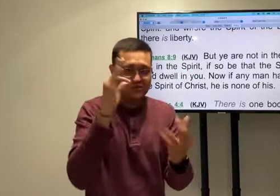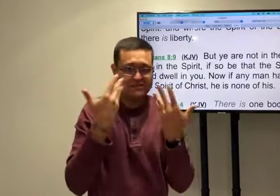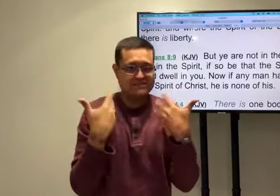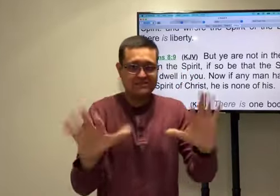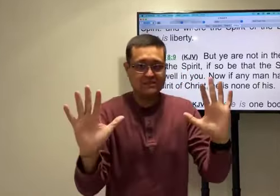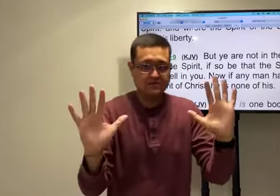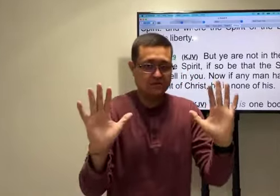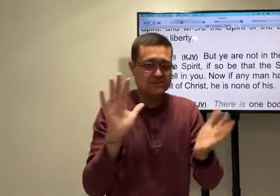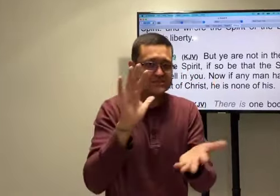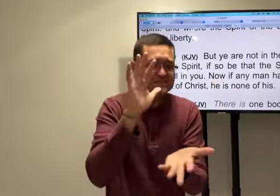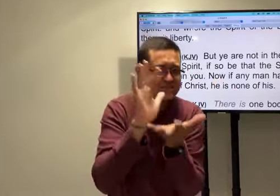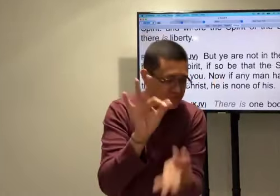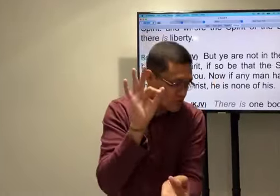One Spirit. That's it.